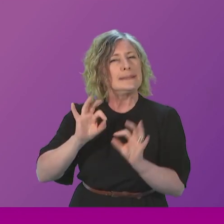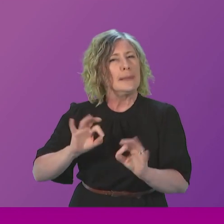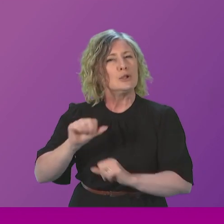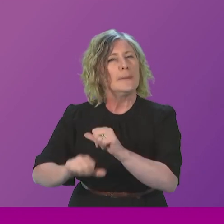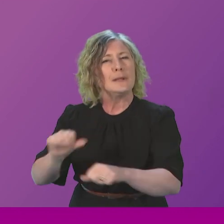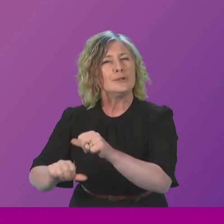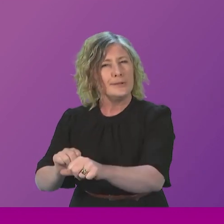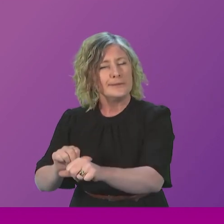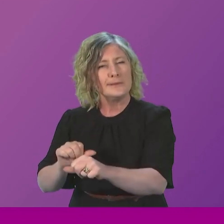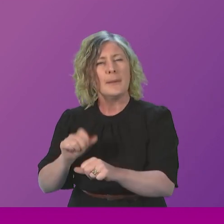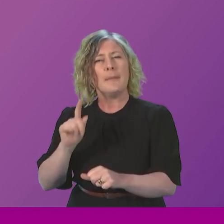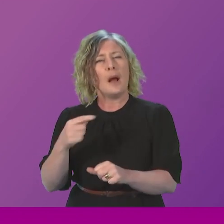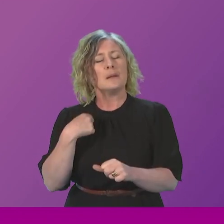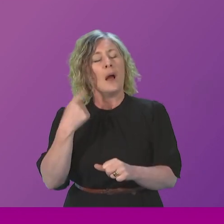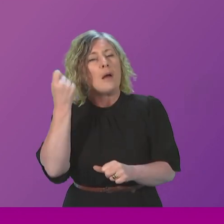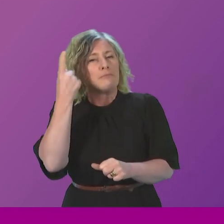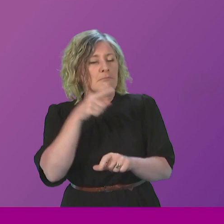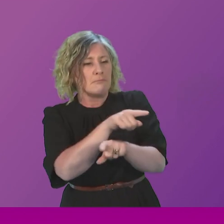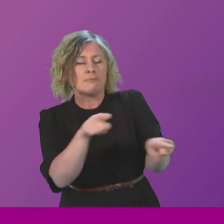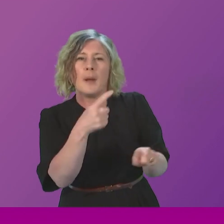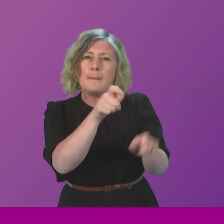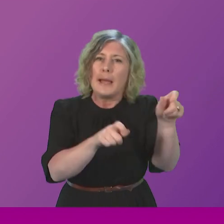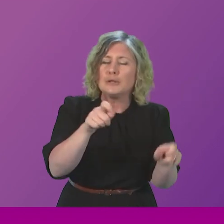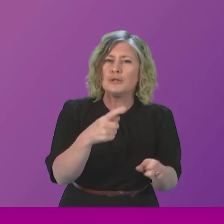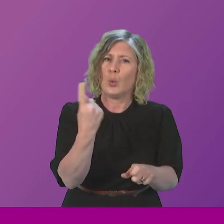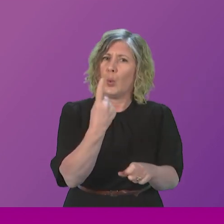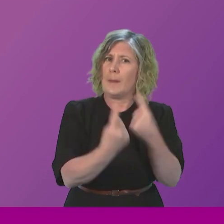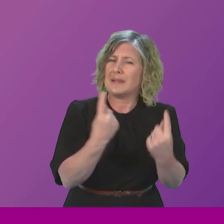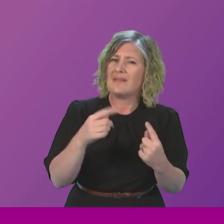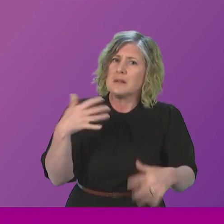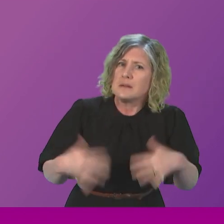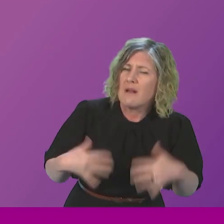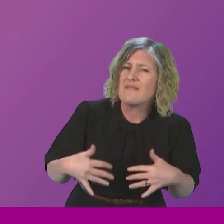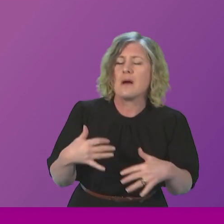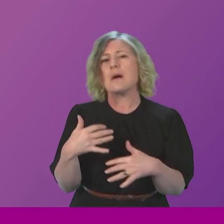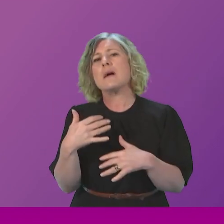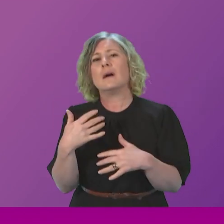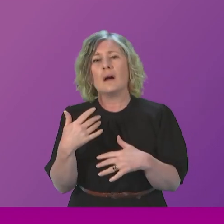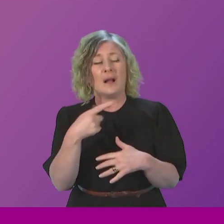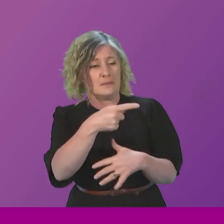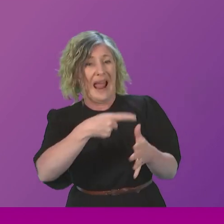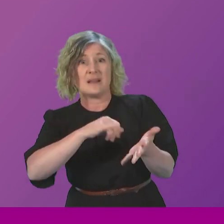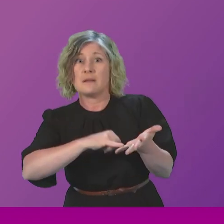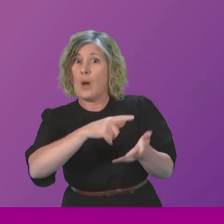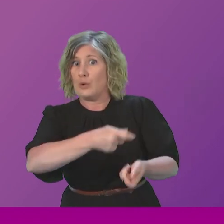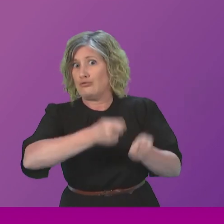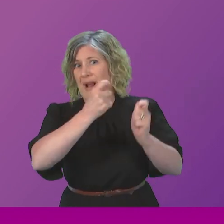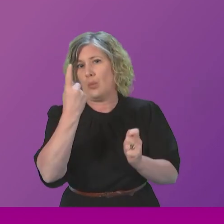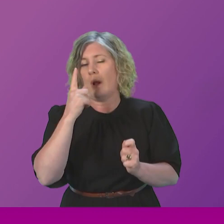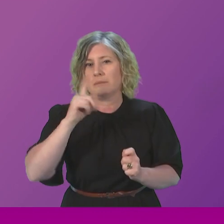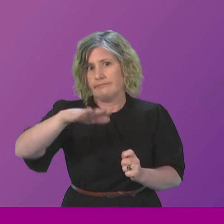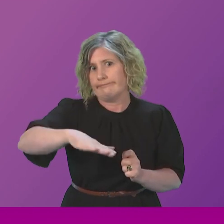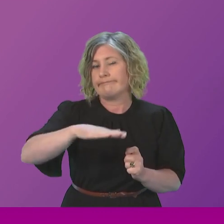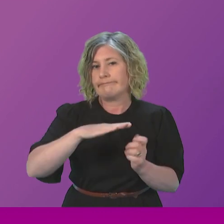and those that have suffered, and of course, Anna Sawa, again, has raised the cases of Millie Main, of course, of Andrew